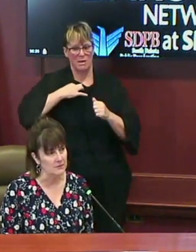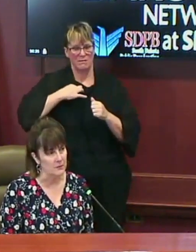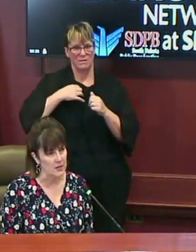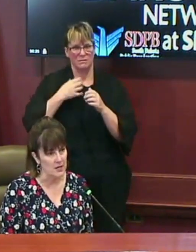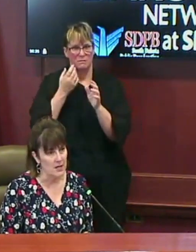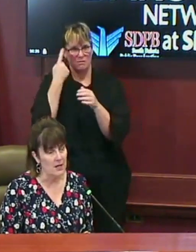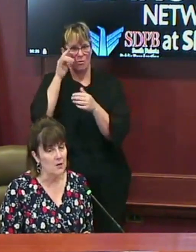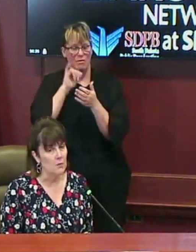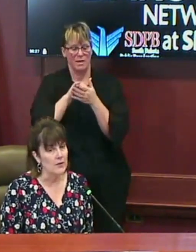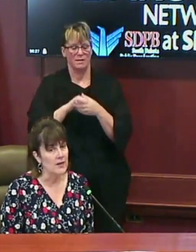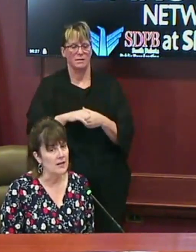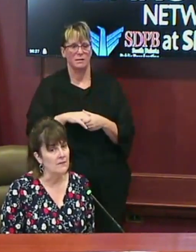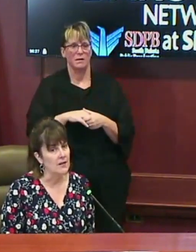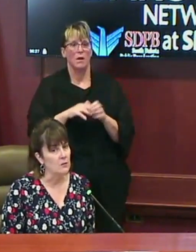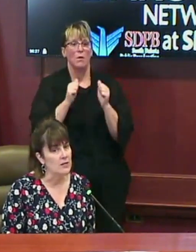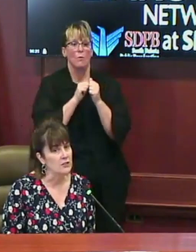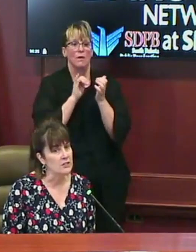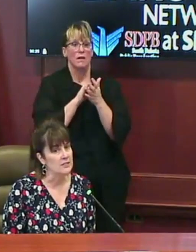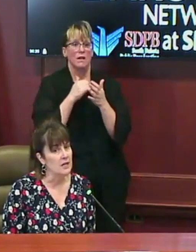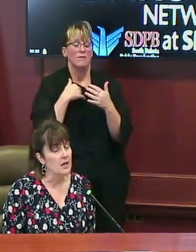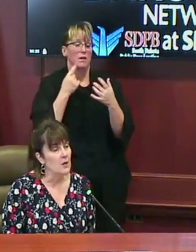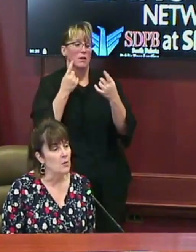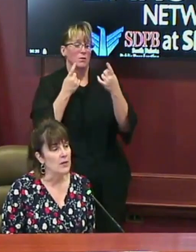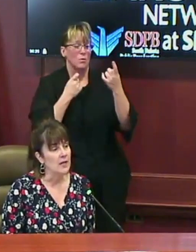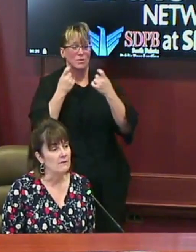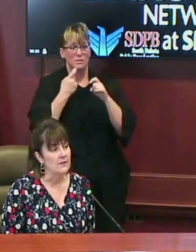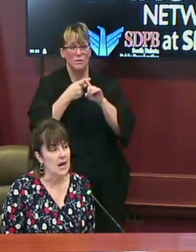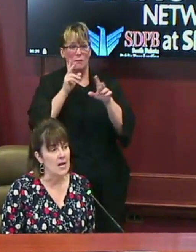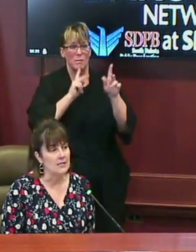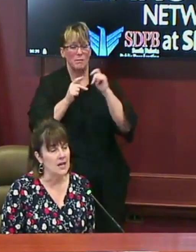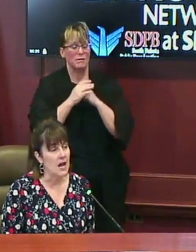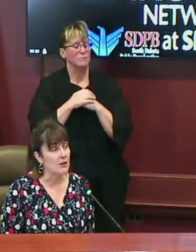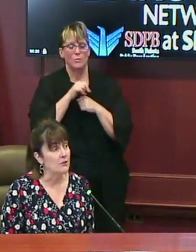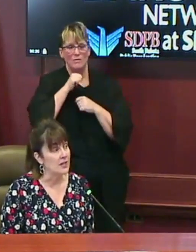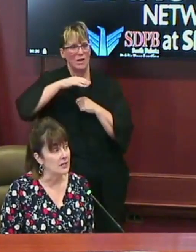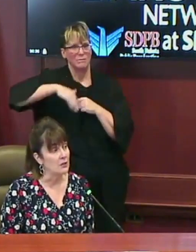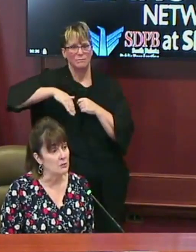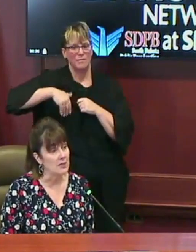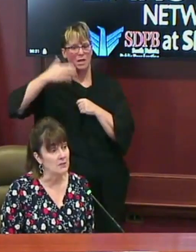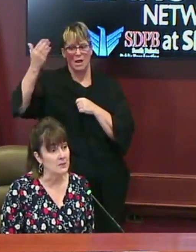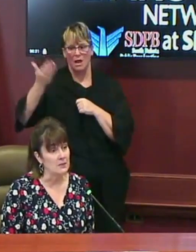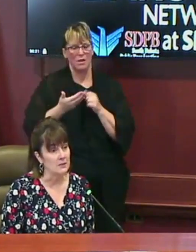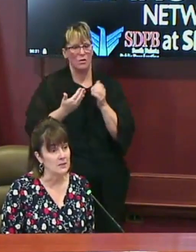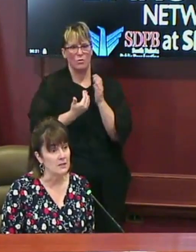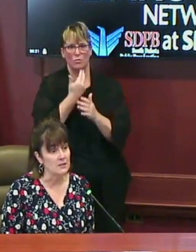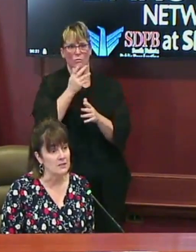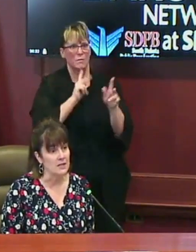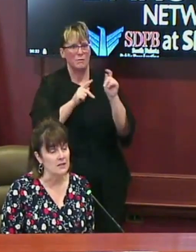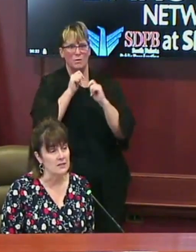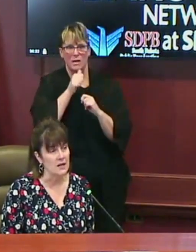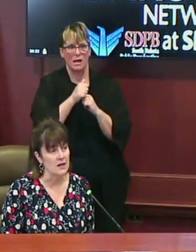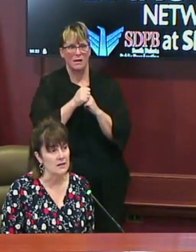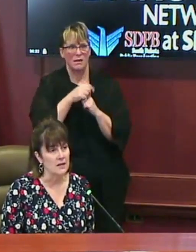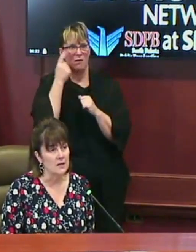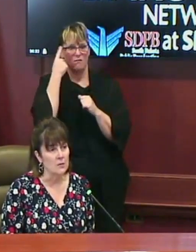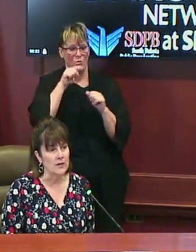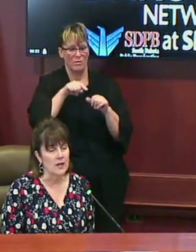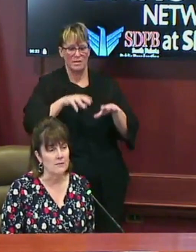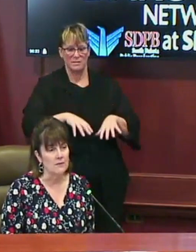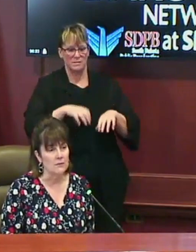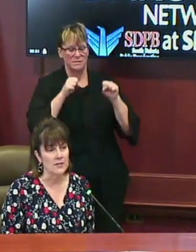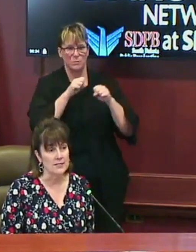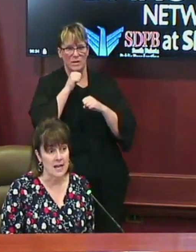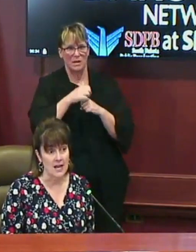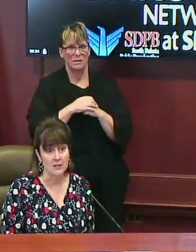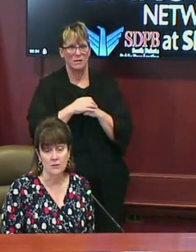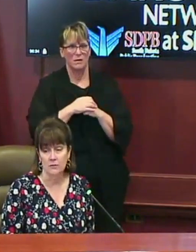eligible for. With that, I've had questions. We have not hired any new people to take this on. We